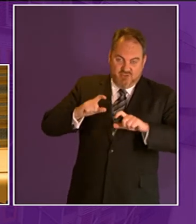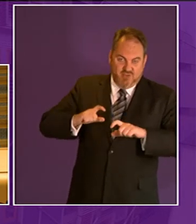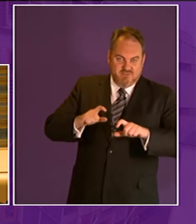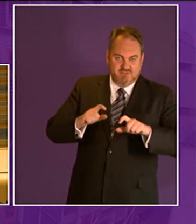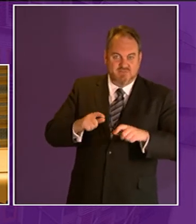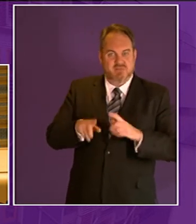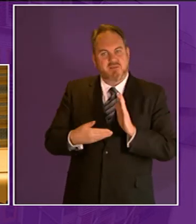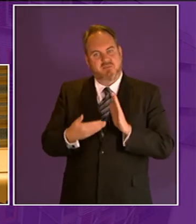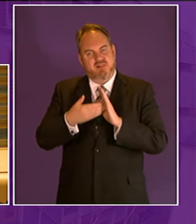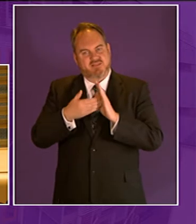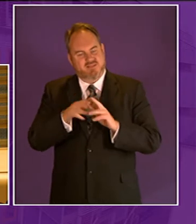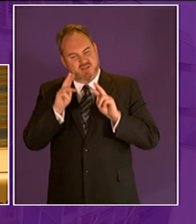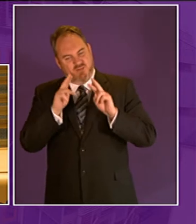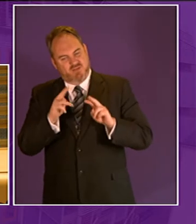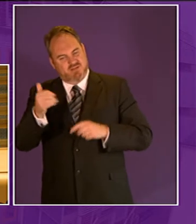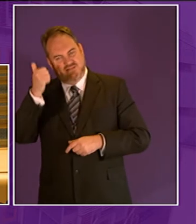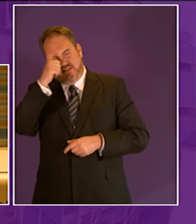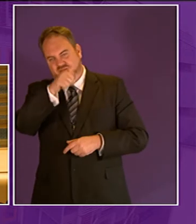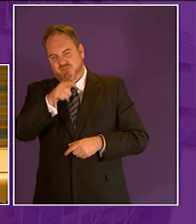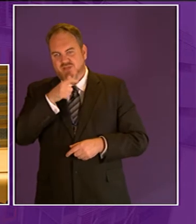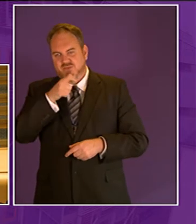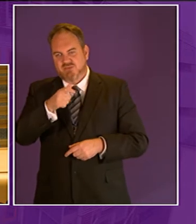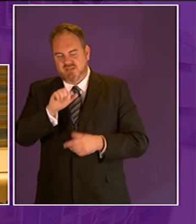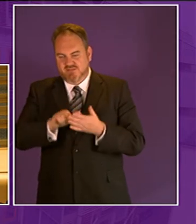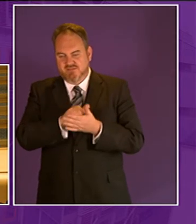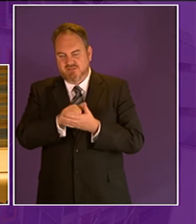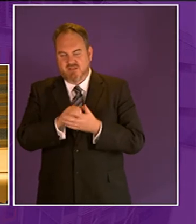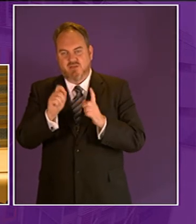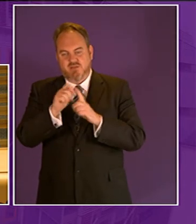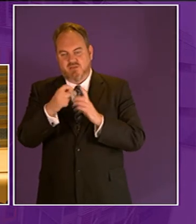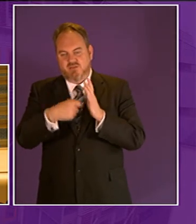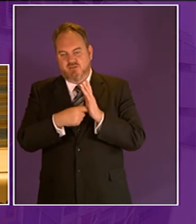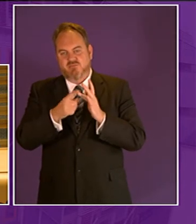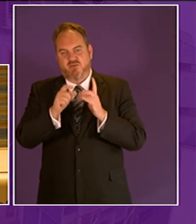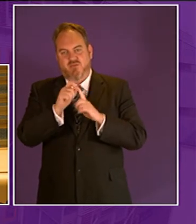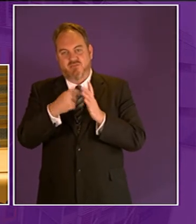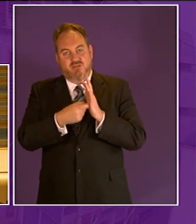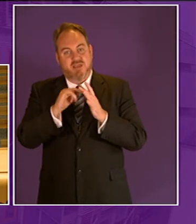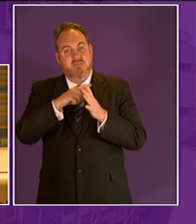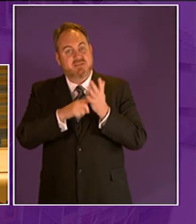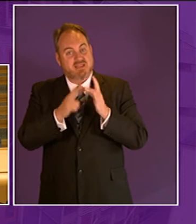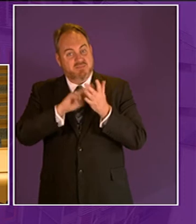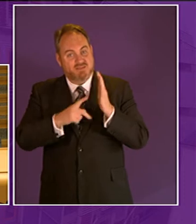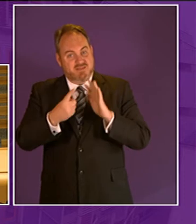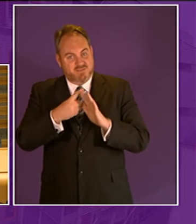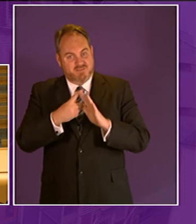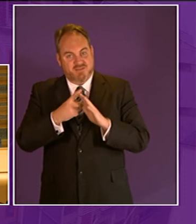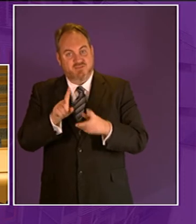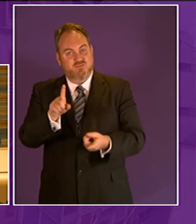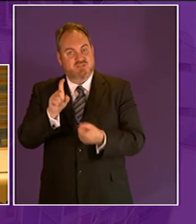than they look by learning to say things like propriocept and unimuscular facilitation I'm looking up at our sign language man there just to see how he does that